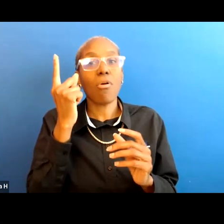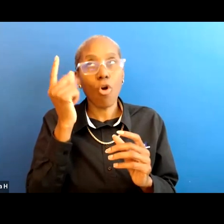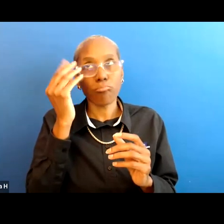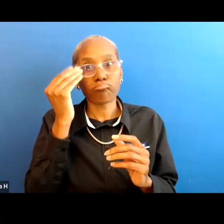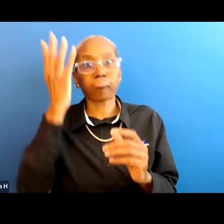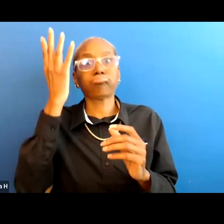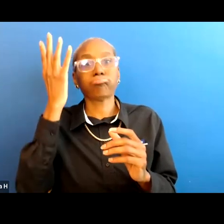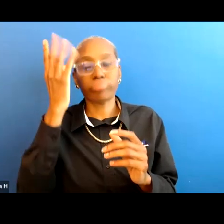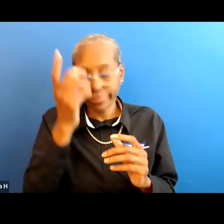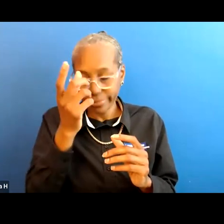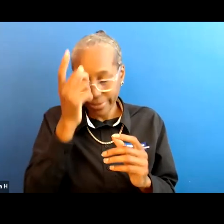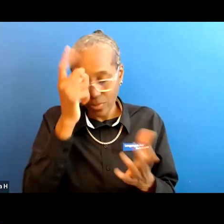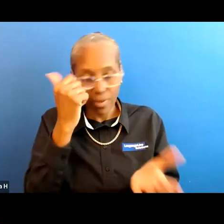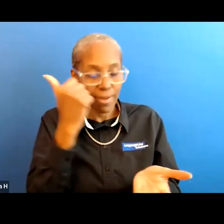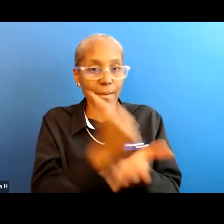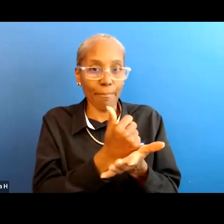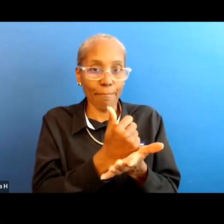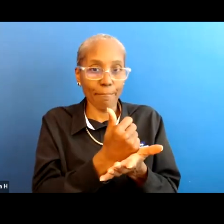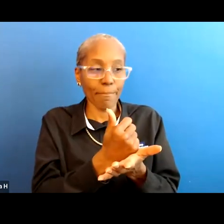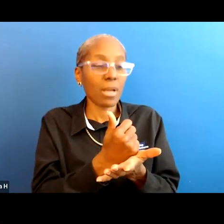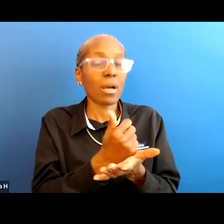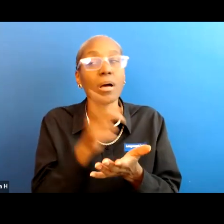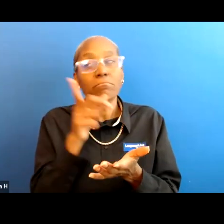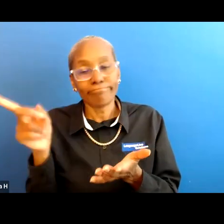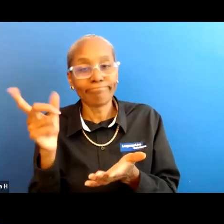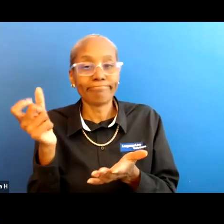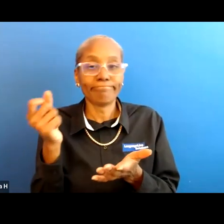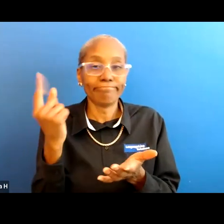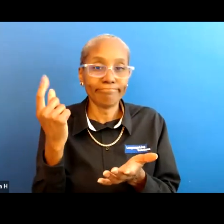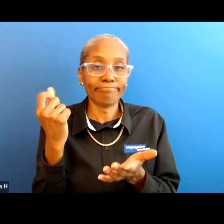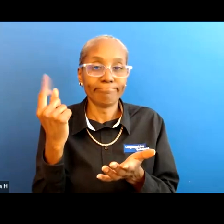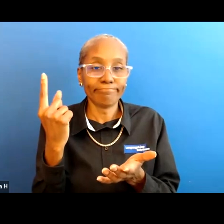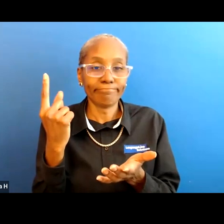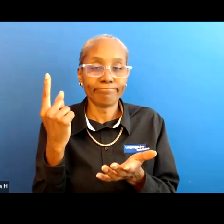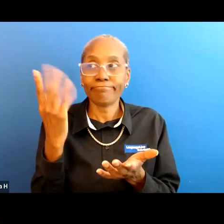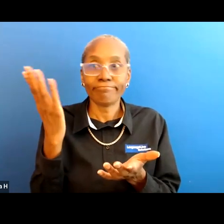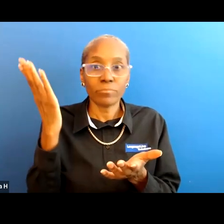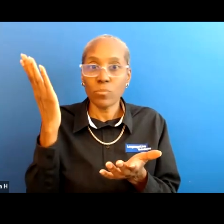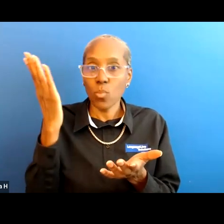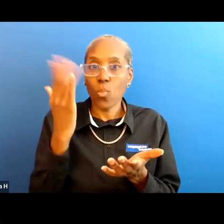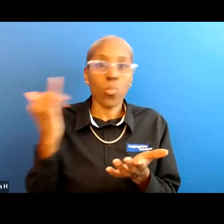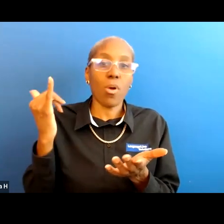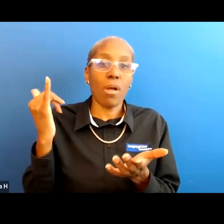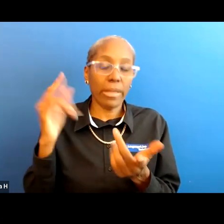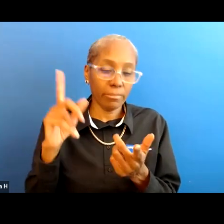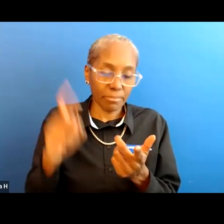and and really help for them to understand uh why things need to go that way